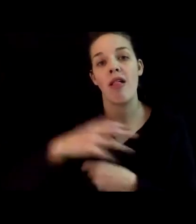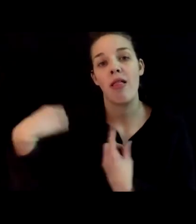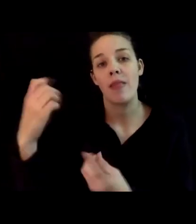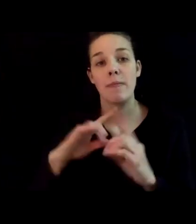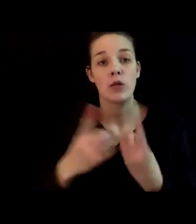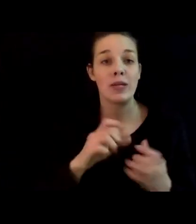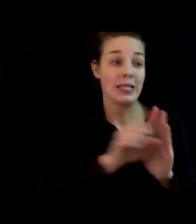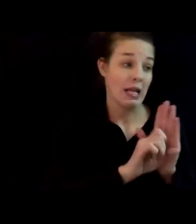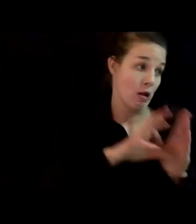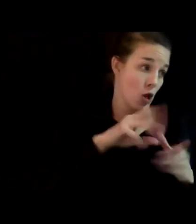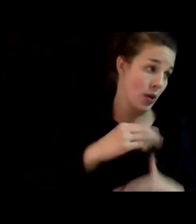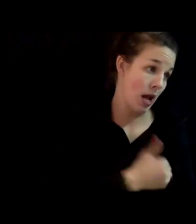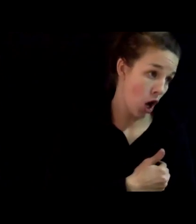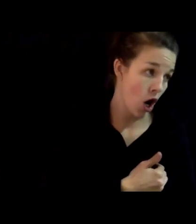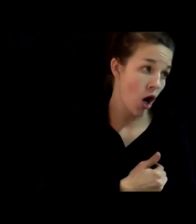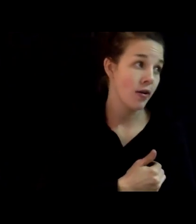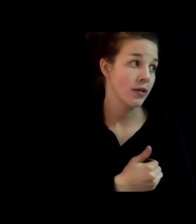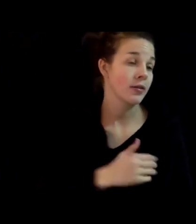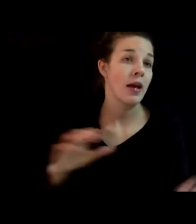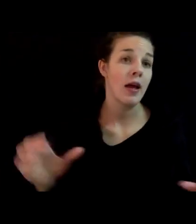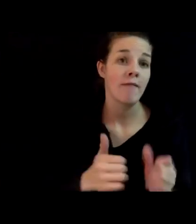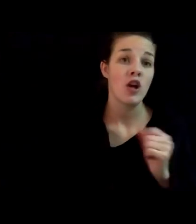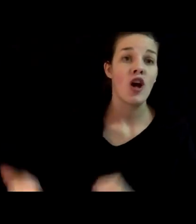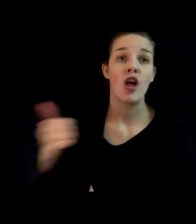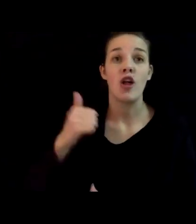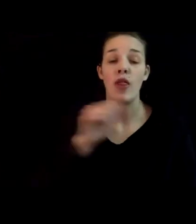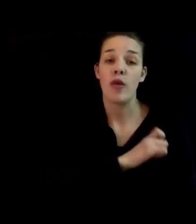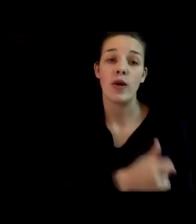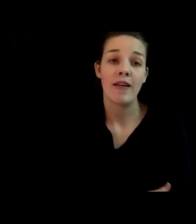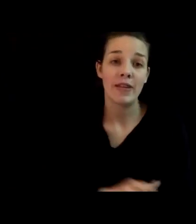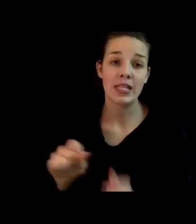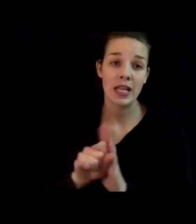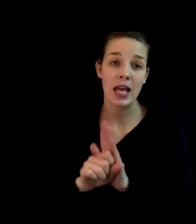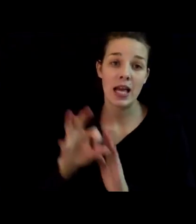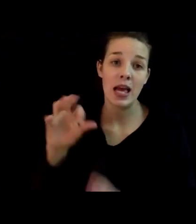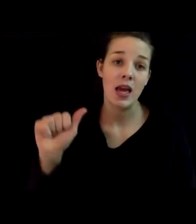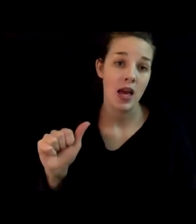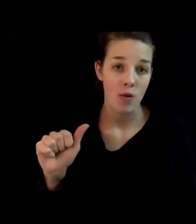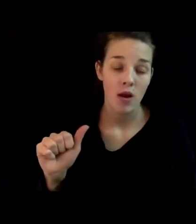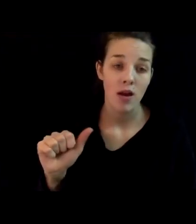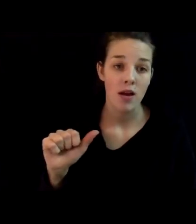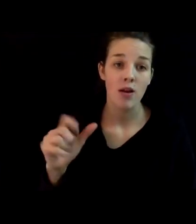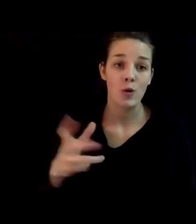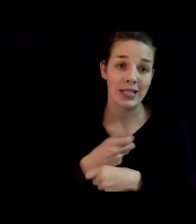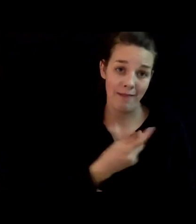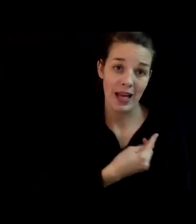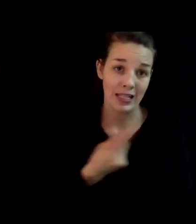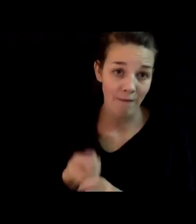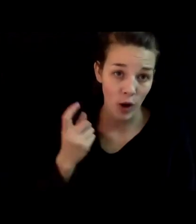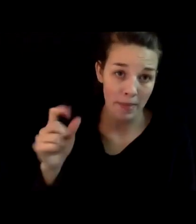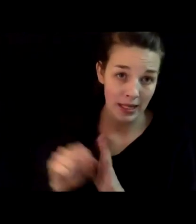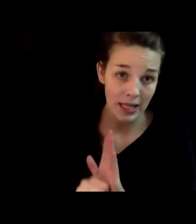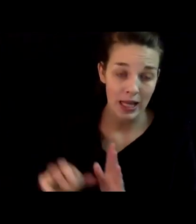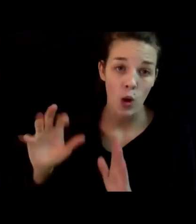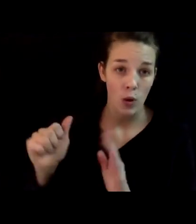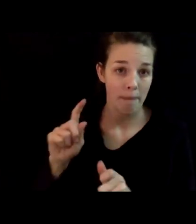including ours, act under the authority of the state of Iowa and receive a vaccine from the state of Iowa. So we